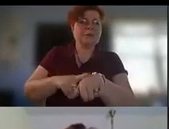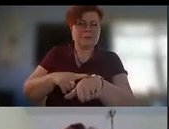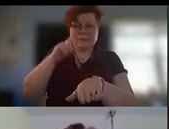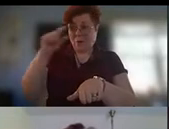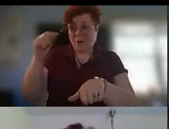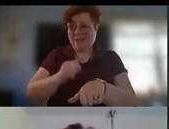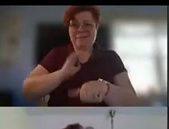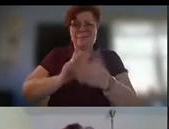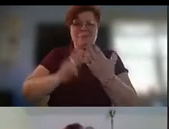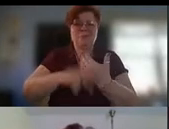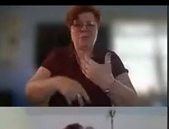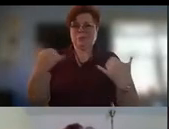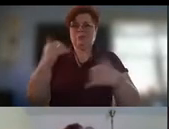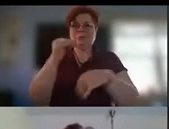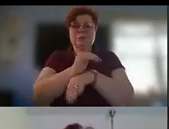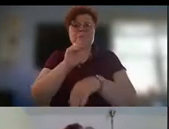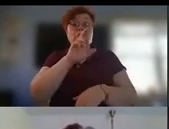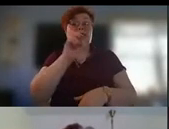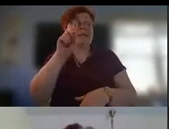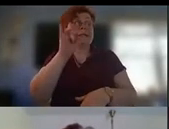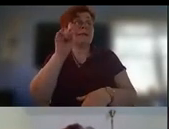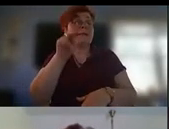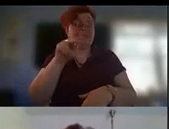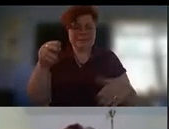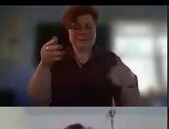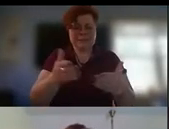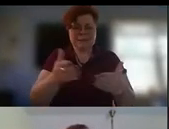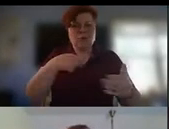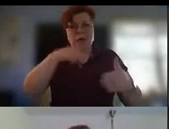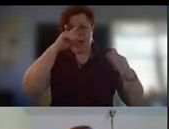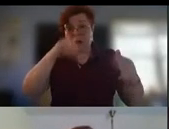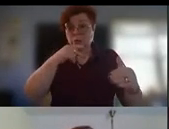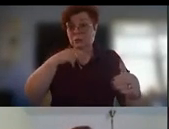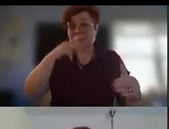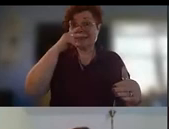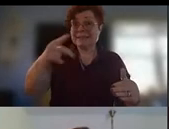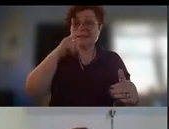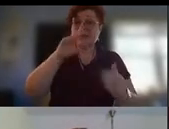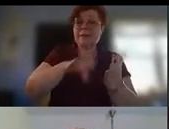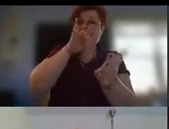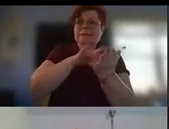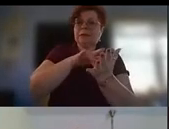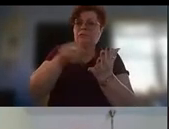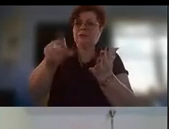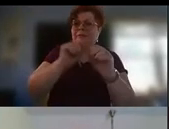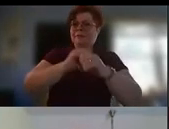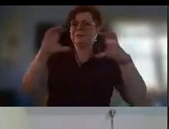programs reed cotton is here i hope that you see her in the center of your screen as we